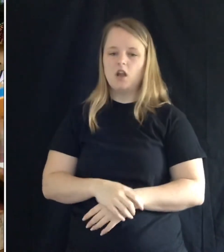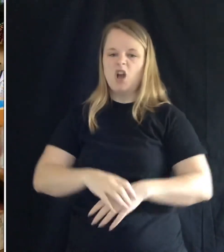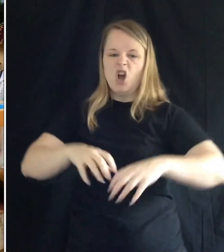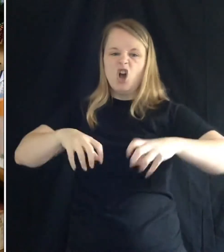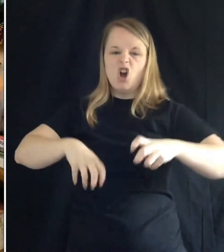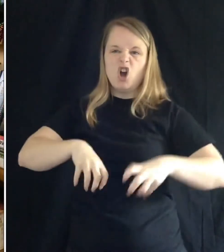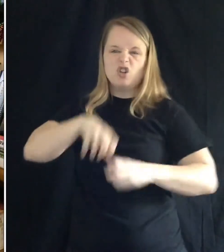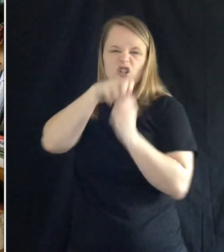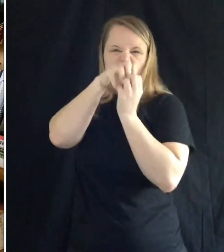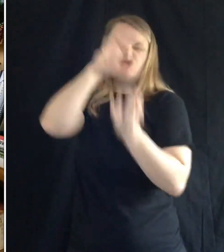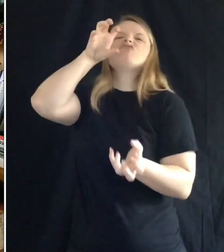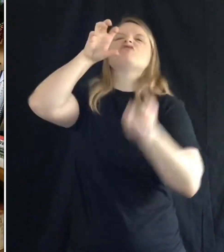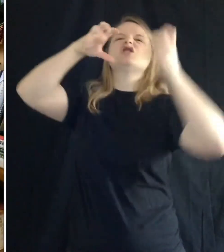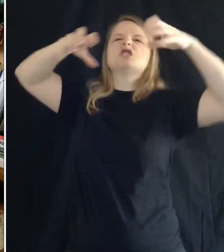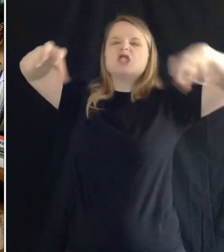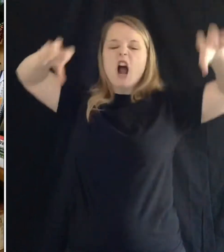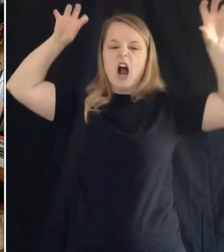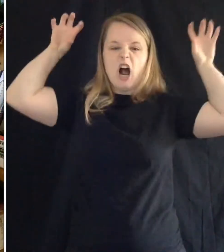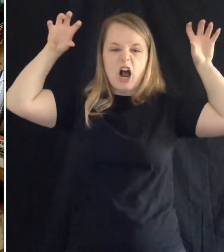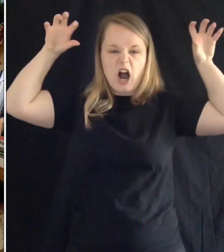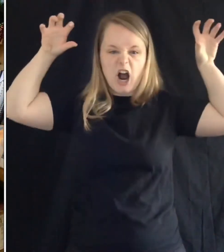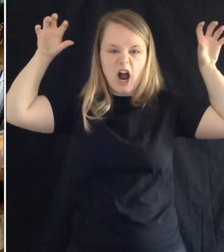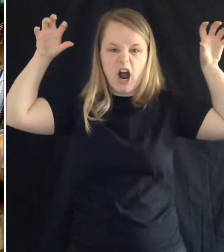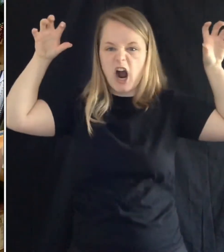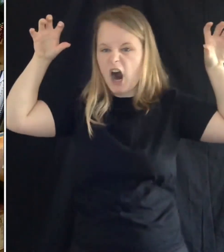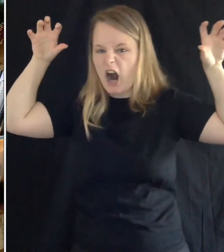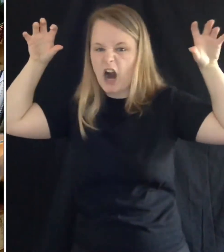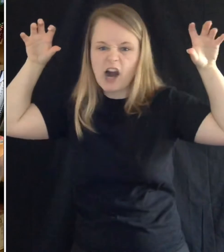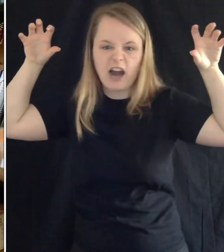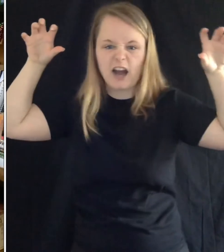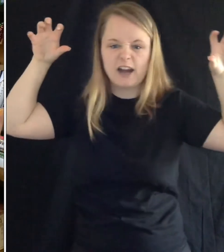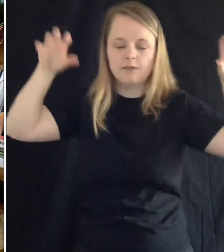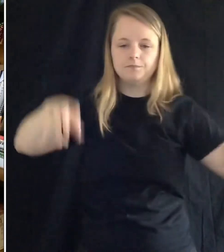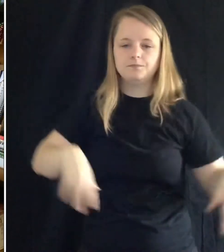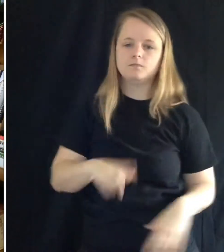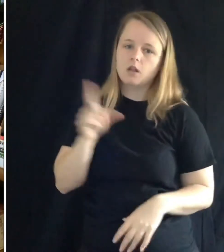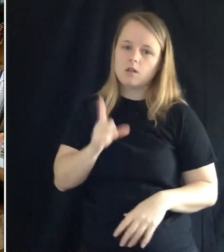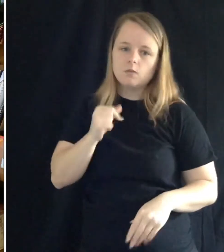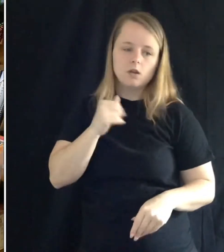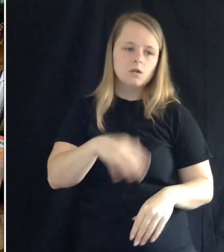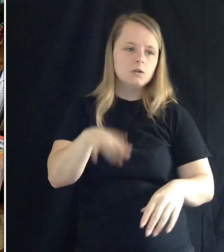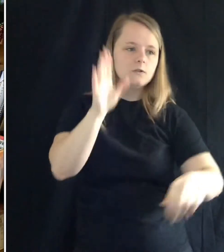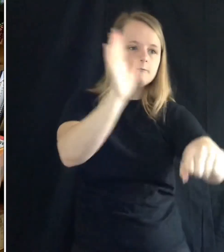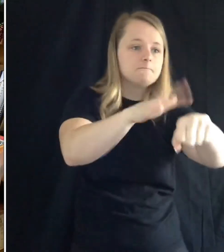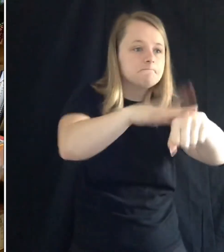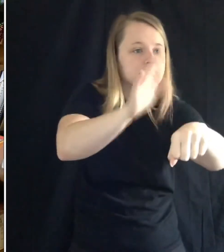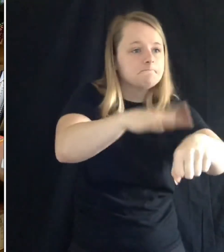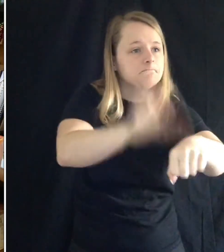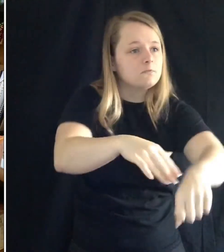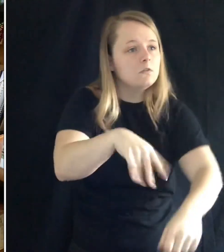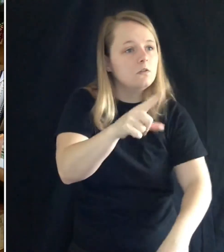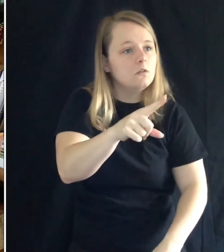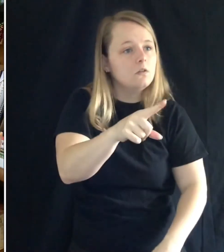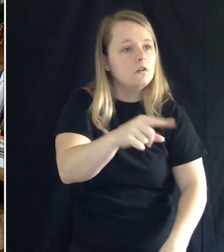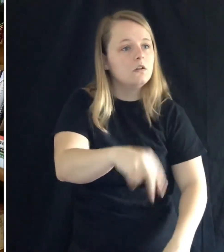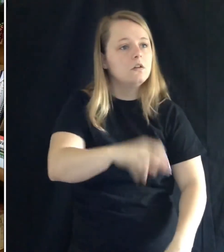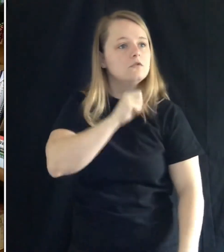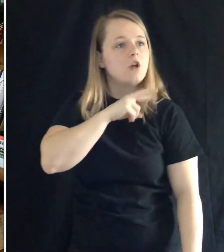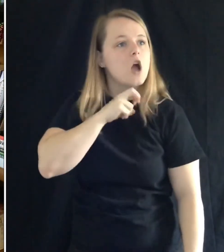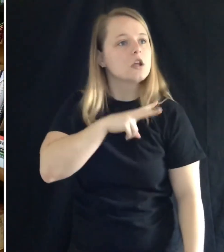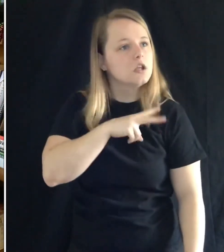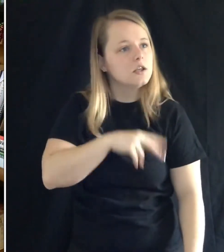Rawr! cried Froggy, holding his hands up like claws. Froggy! called Miss Otterbottom.